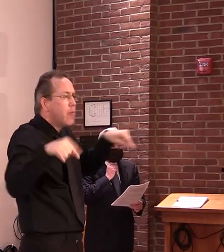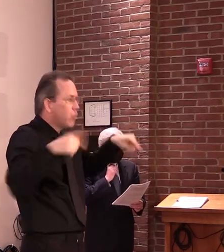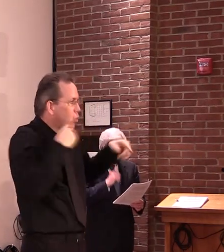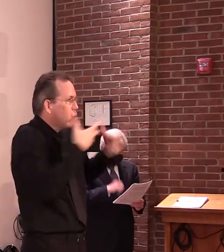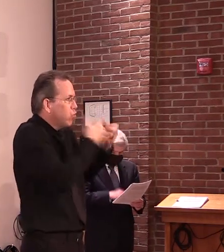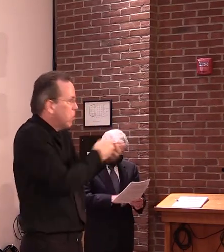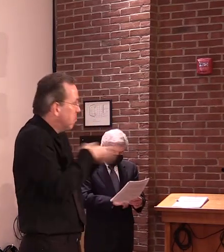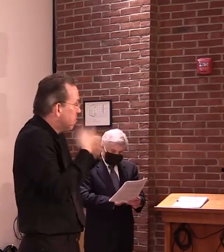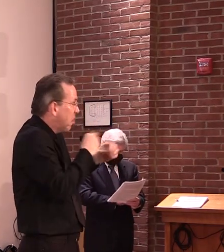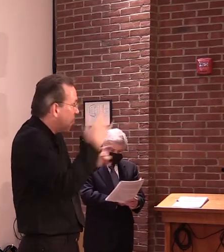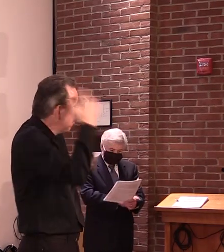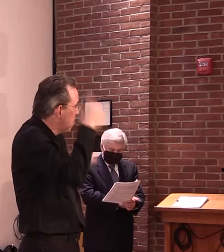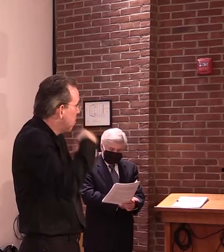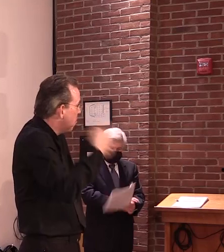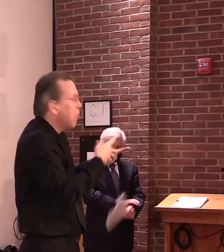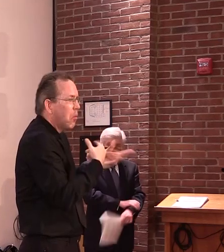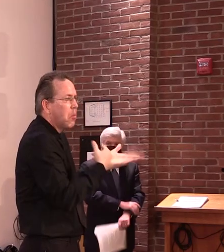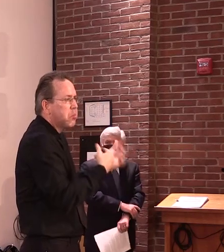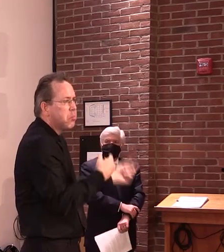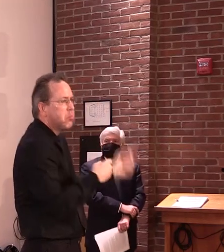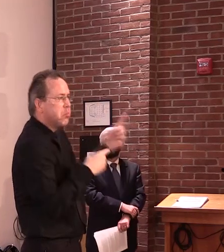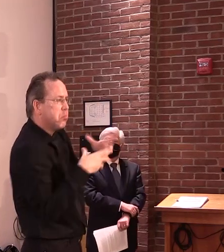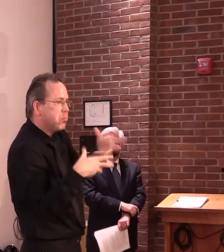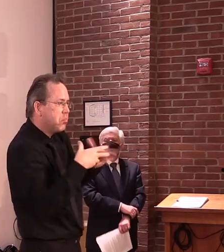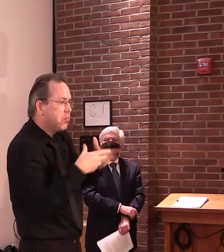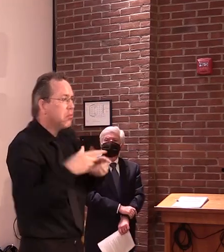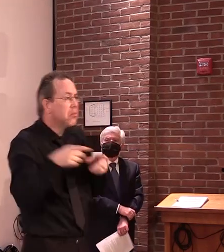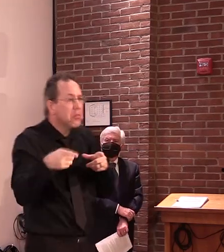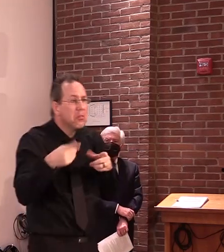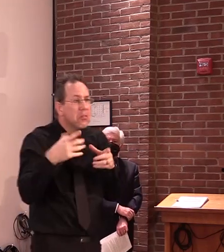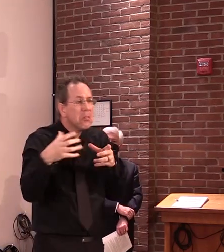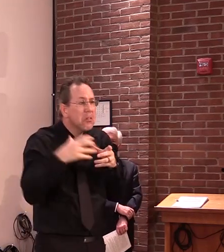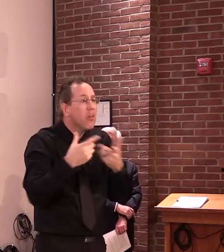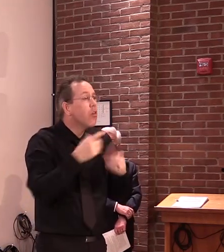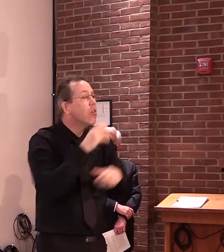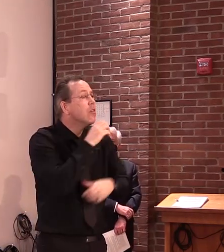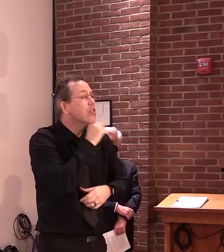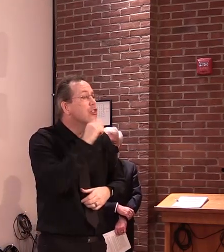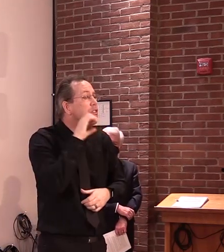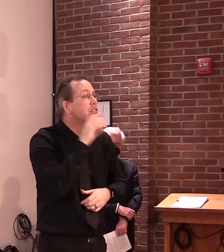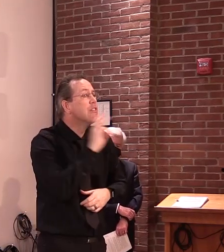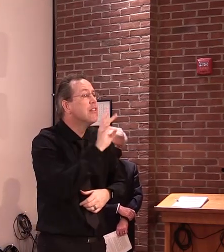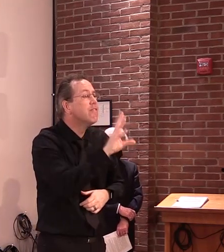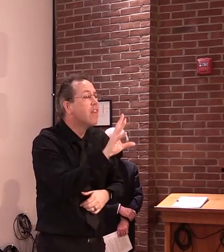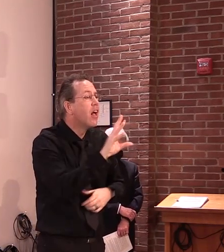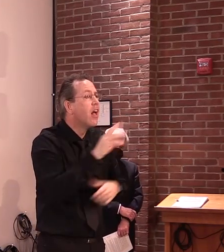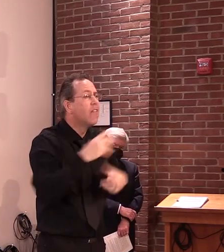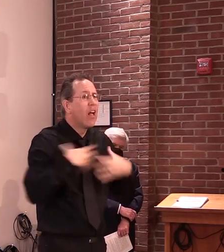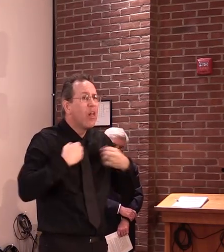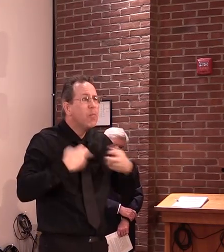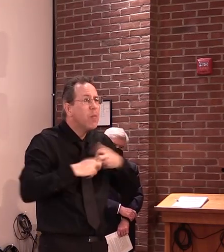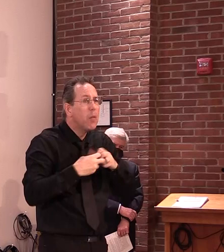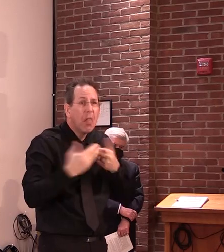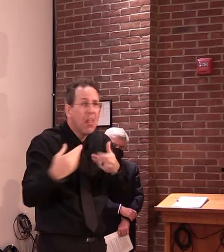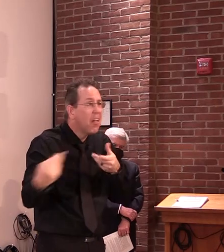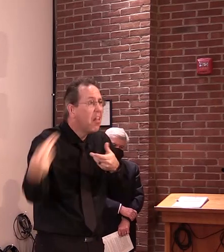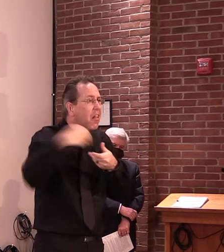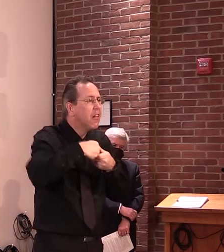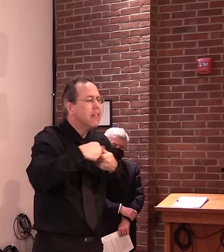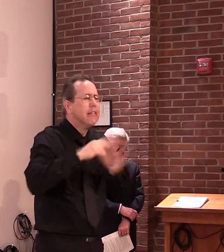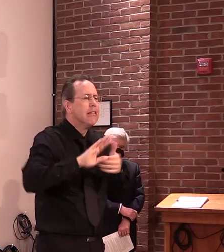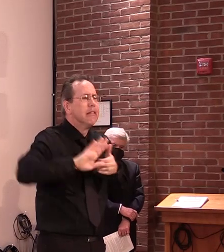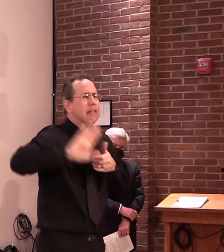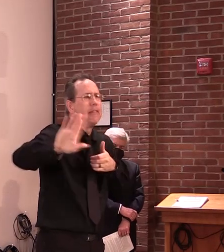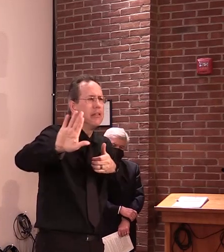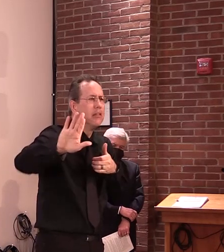and with underlying medical conditions are more likely to develop more severe illness and should continue to stay home.